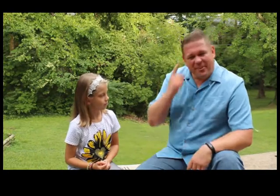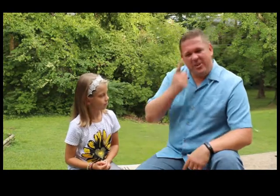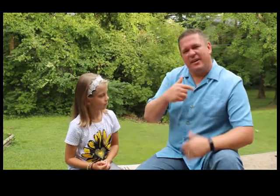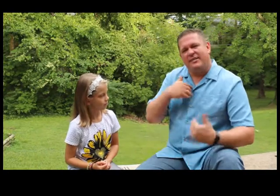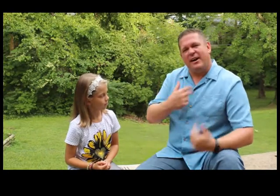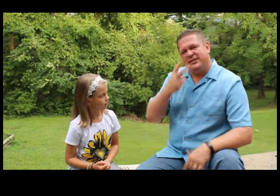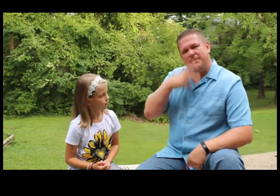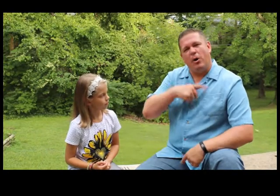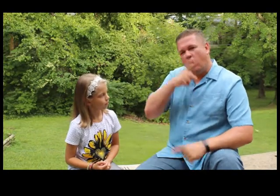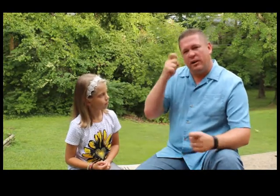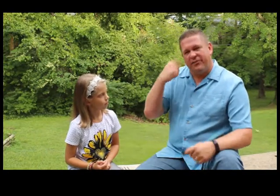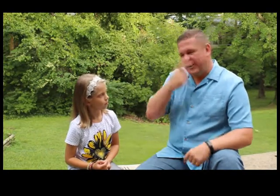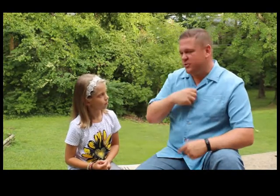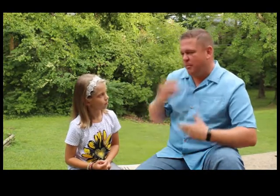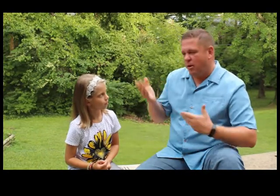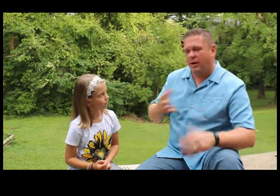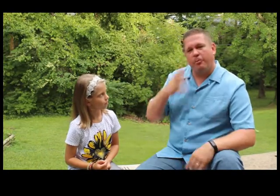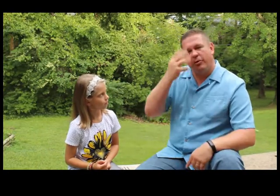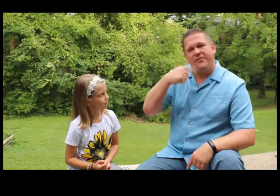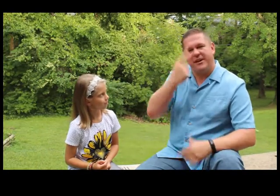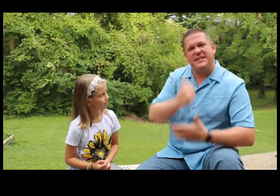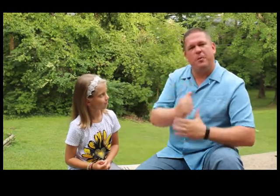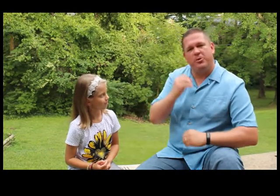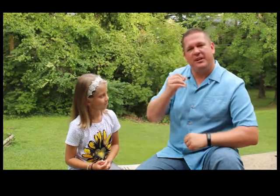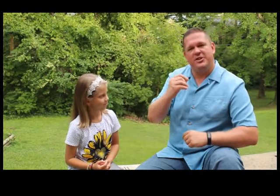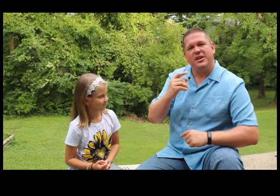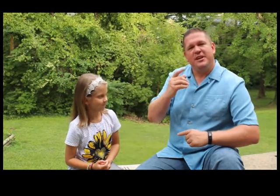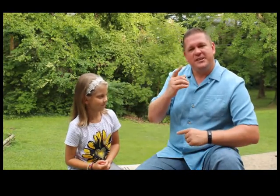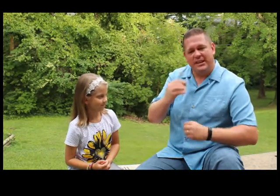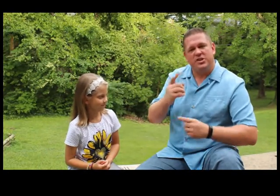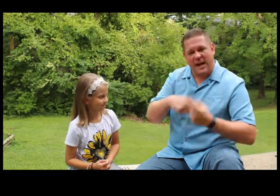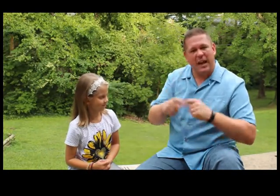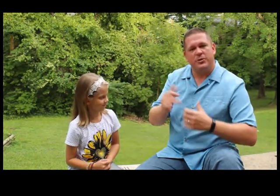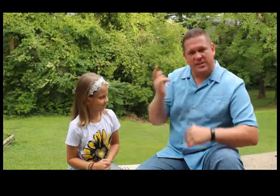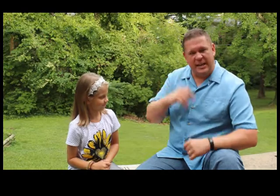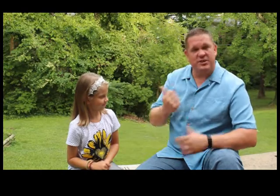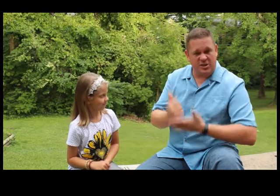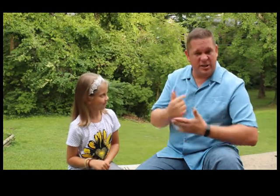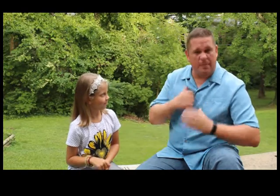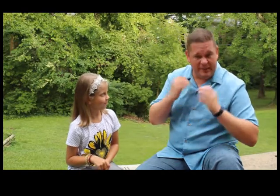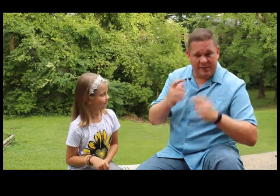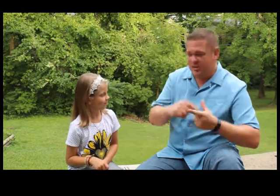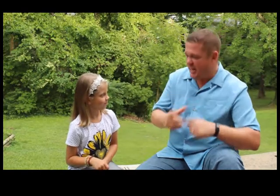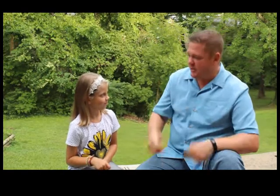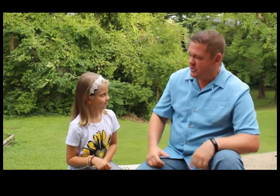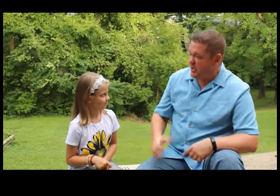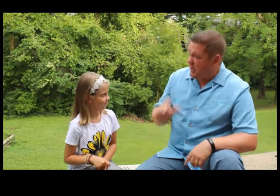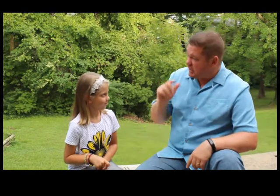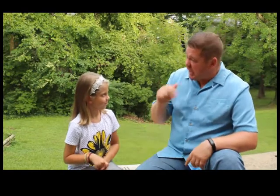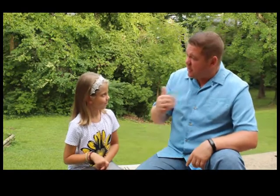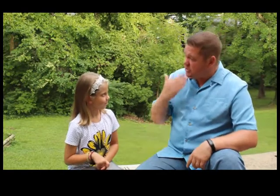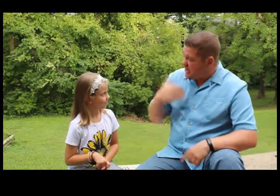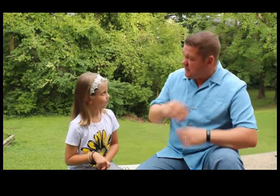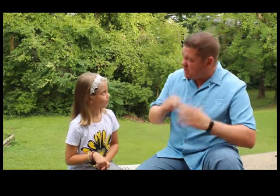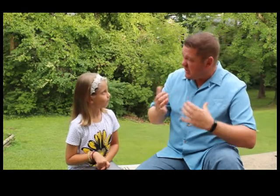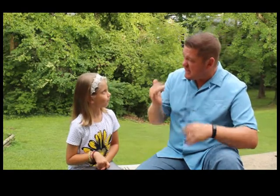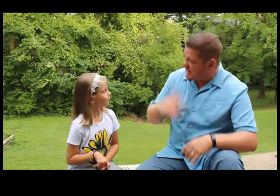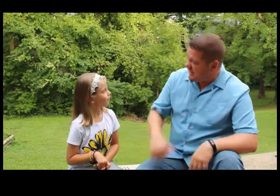thought you got tired of seeing my oil in your face, so I brought on a pretty face to help you teach sign language today. So she's going to help me teach sign language. Clara, it's good to have you in class today.